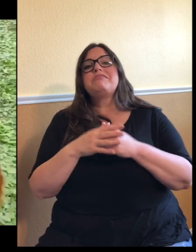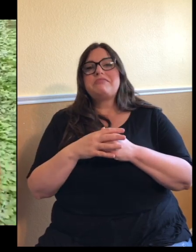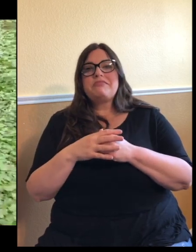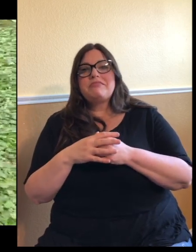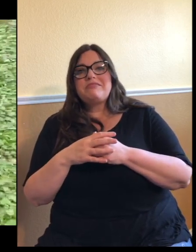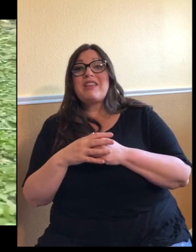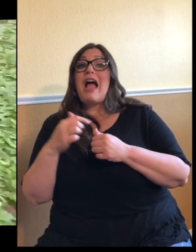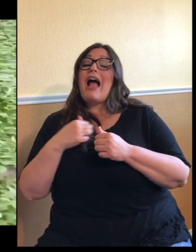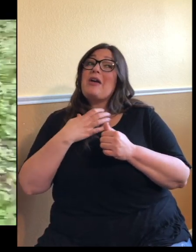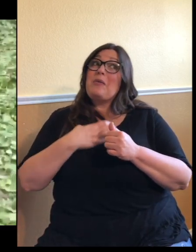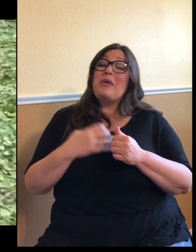kind of cool to see.